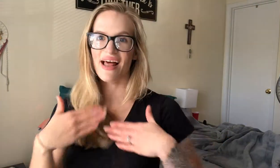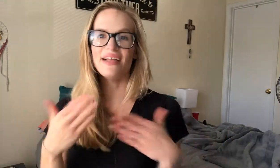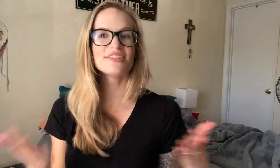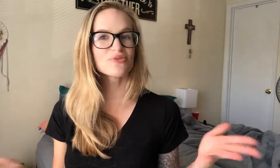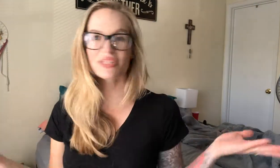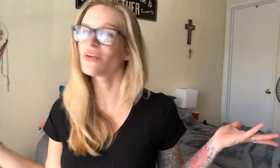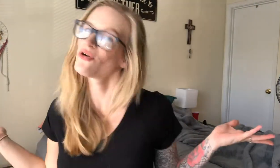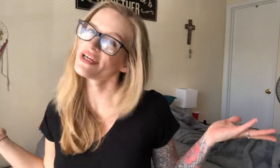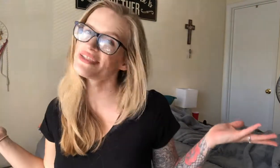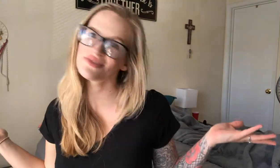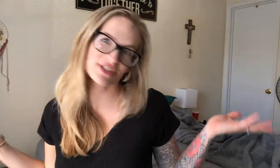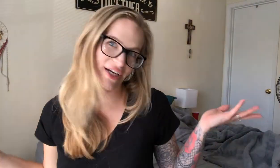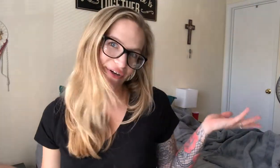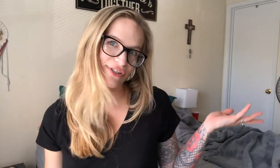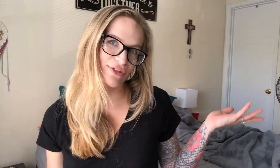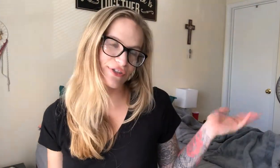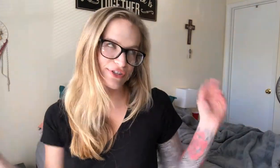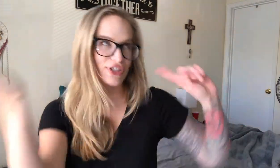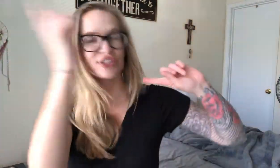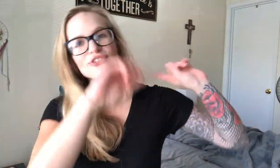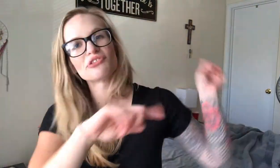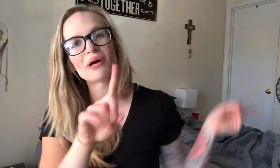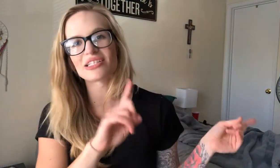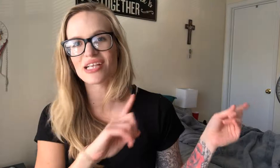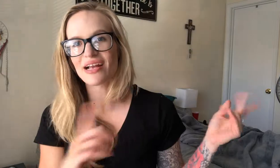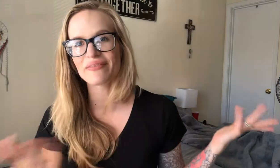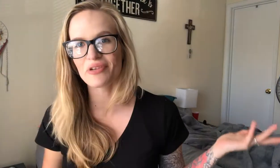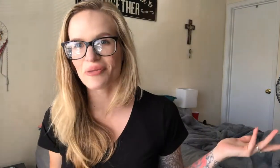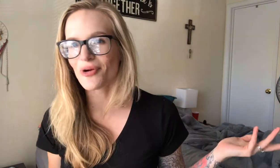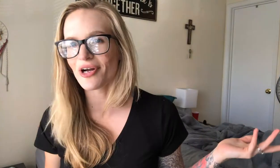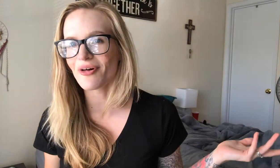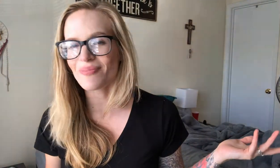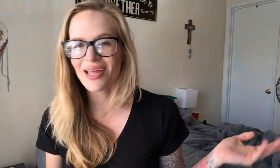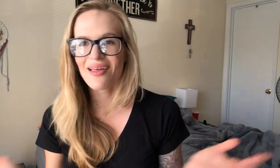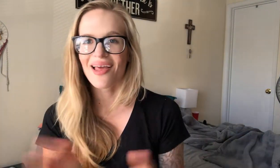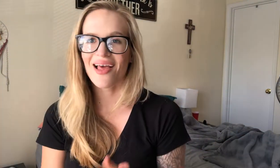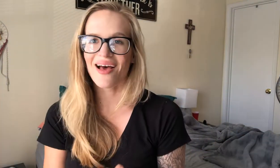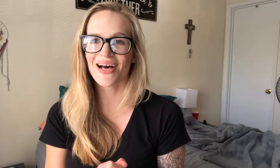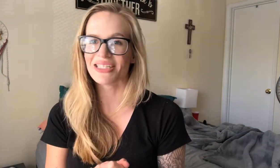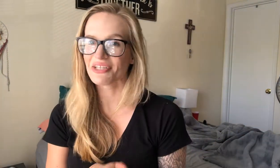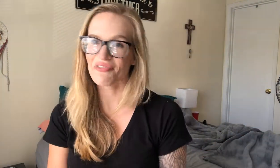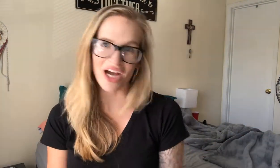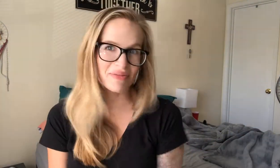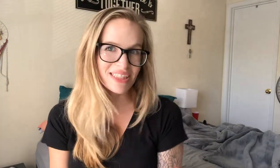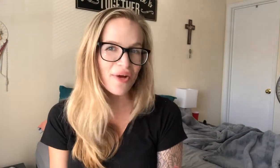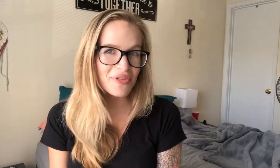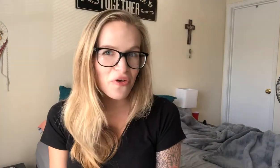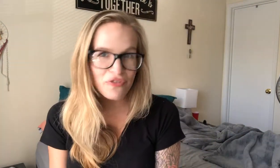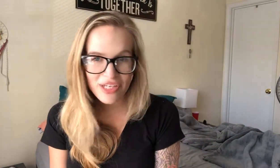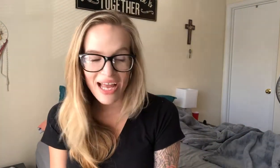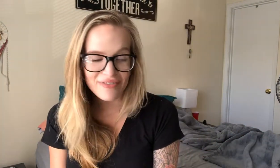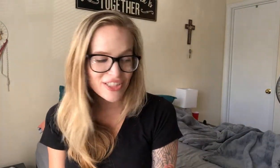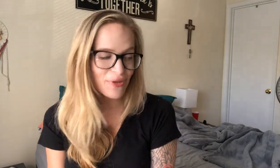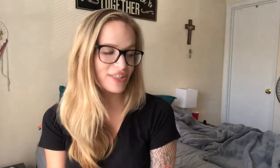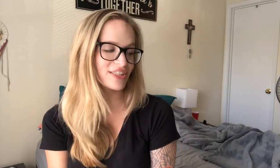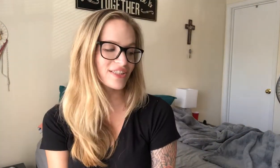ends with the chorus. Which I already showed you. you can just rewatch that. If you need more help. Leave comments down below. If you have any questions.